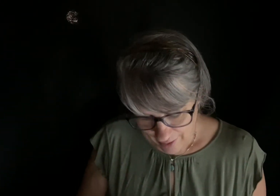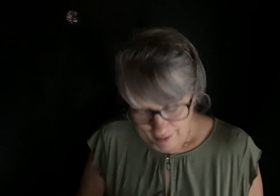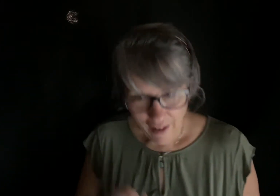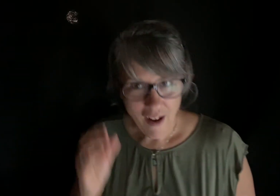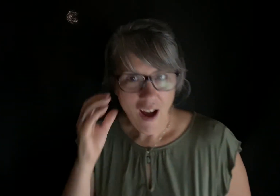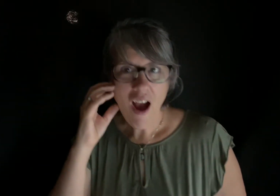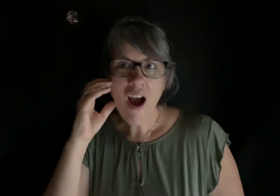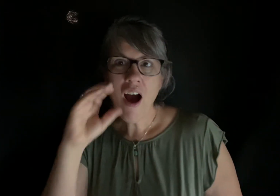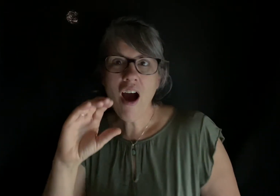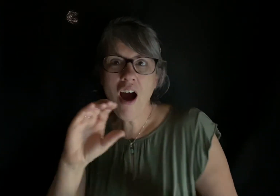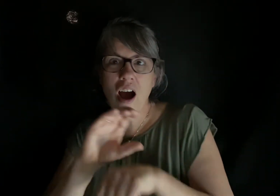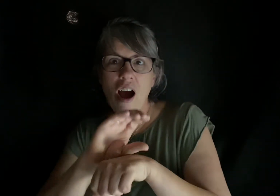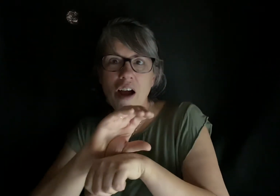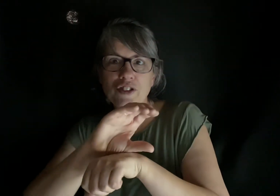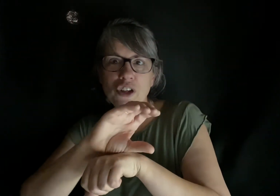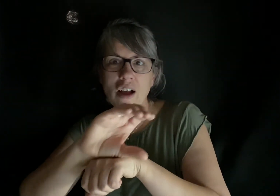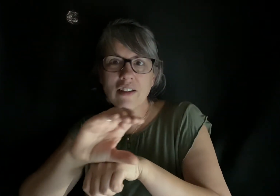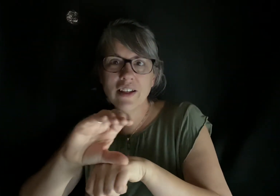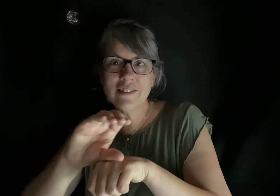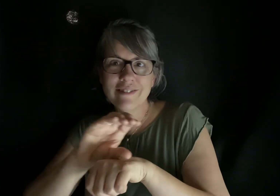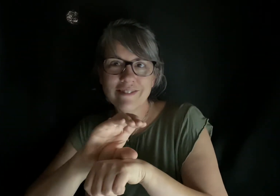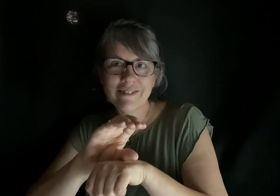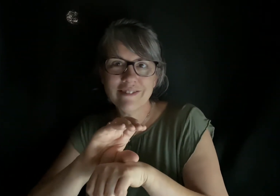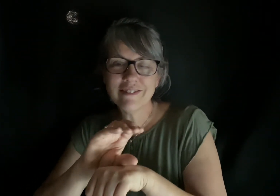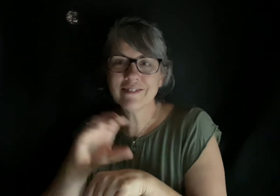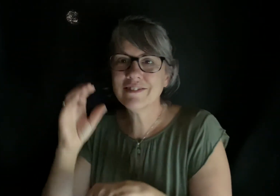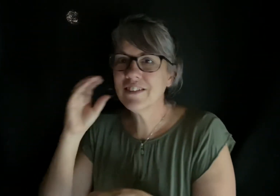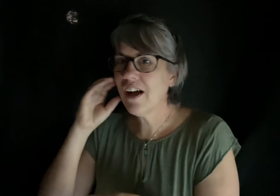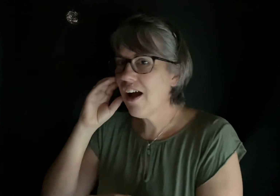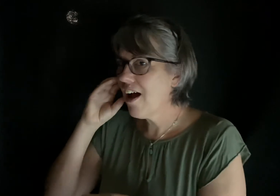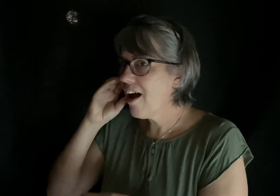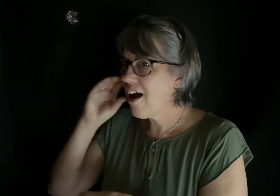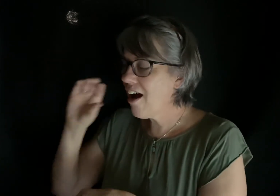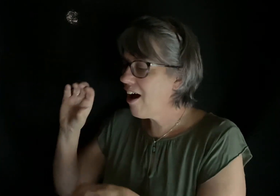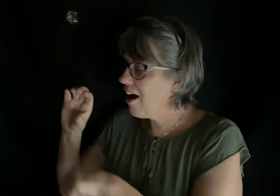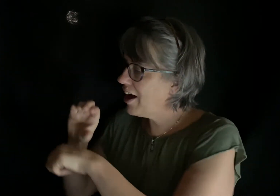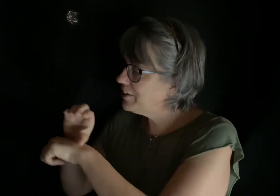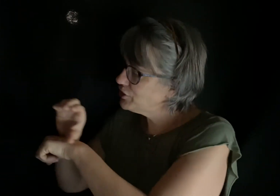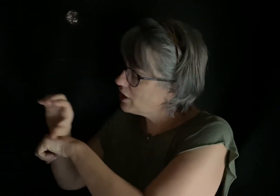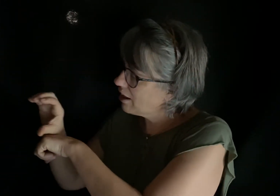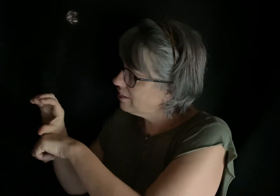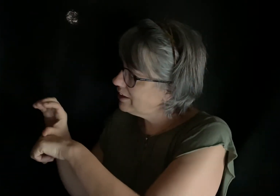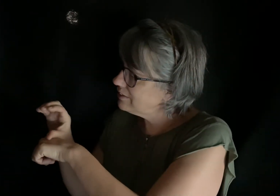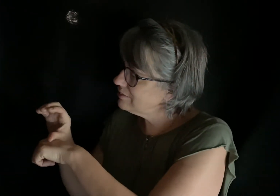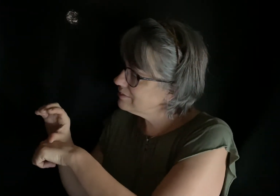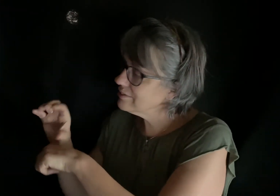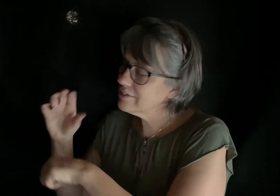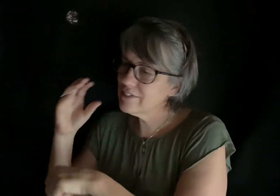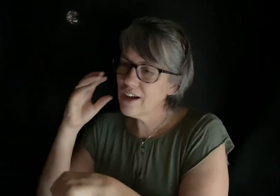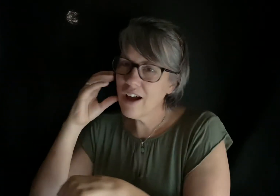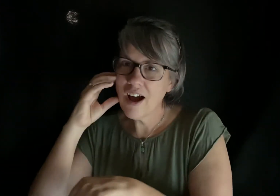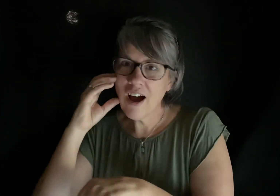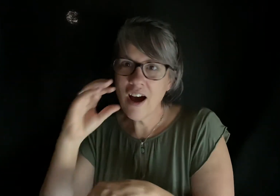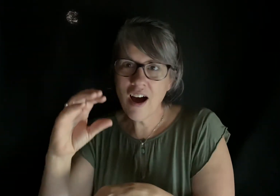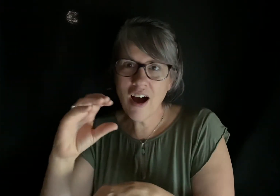Hot chocolate. Hot chocolate. Hot